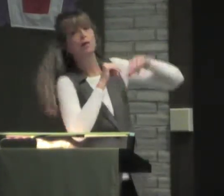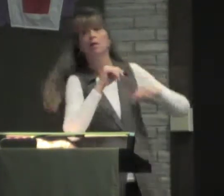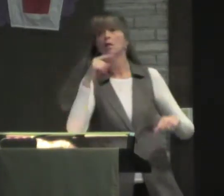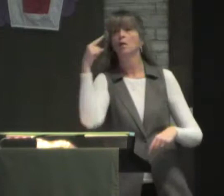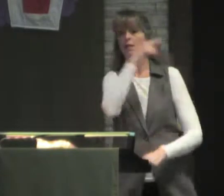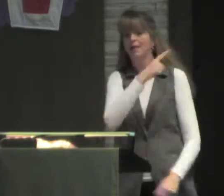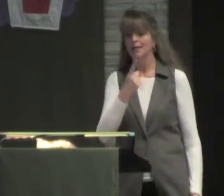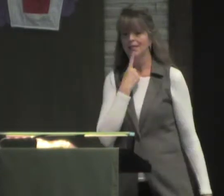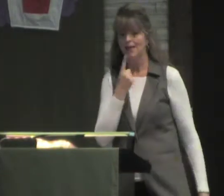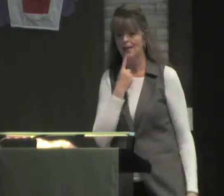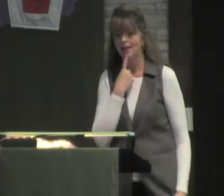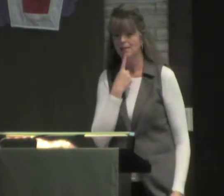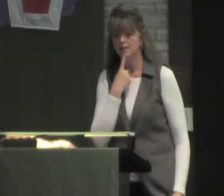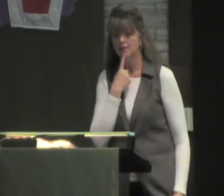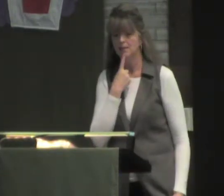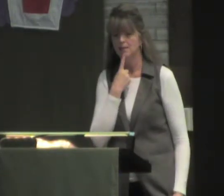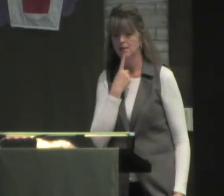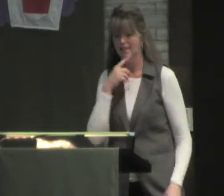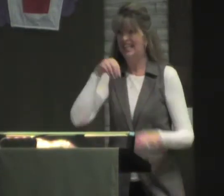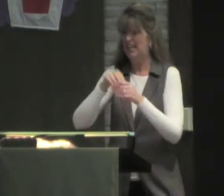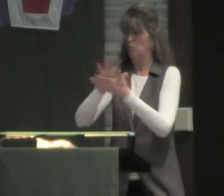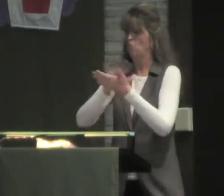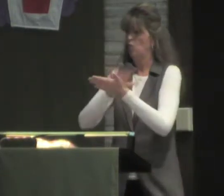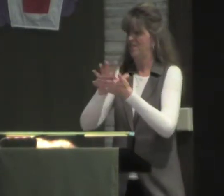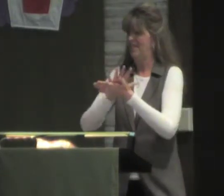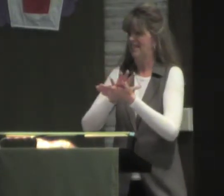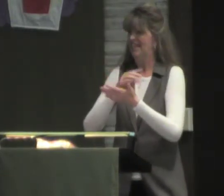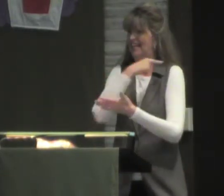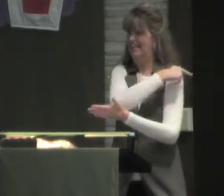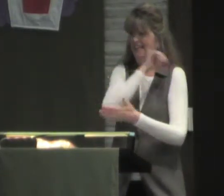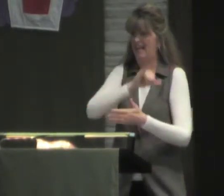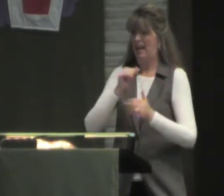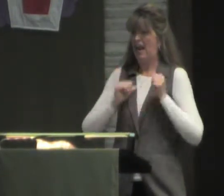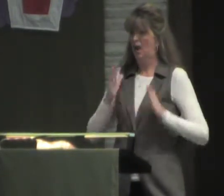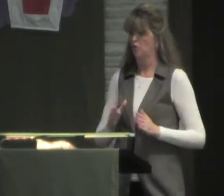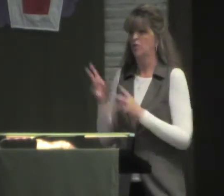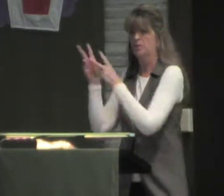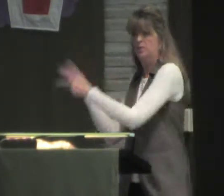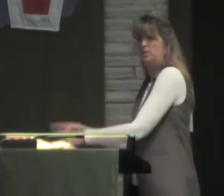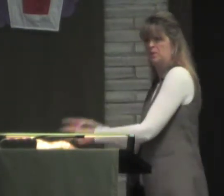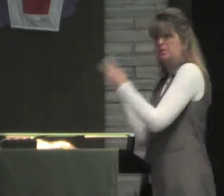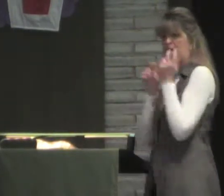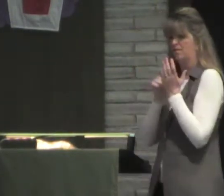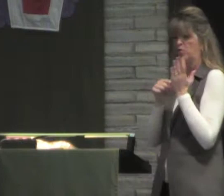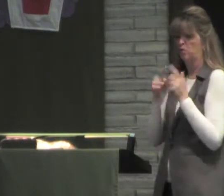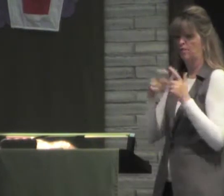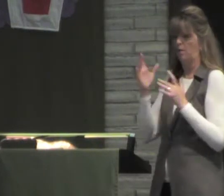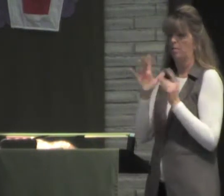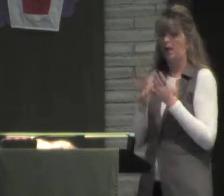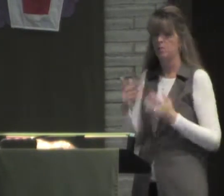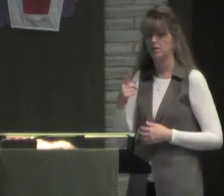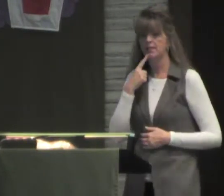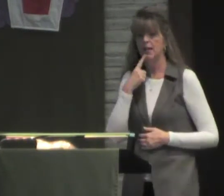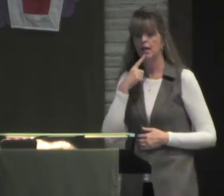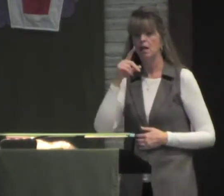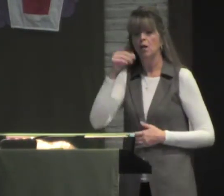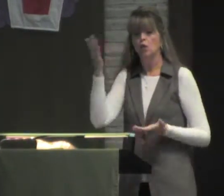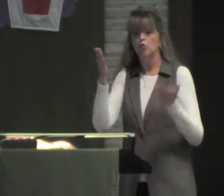slide. And it says, he says this in the movie, one of the characters quotes this from the Bible.